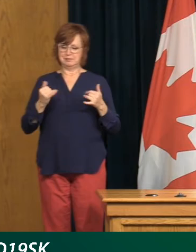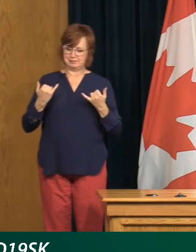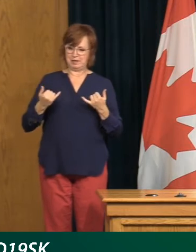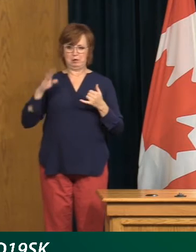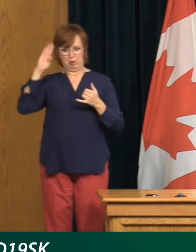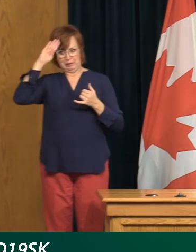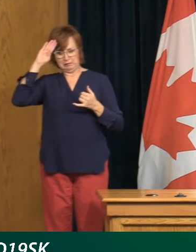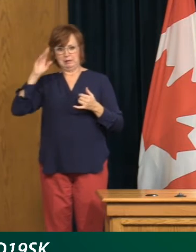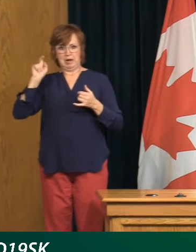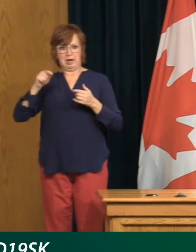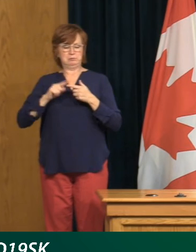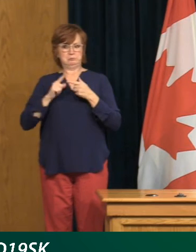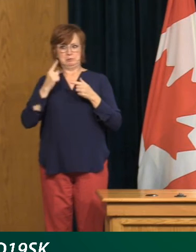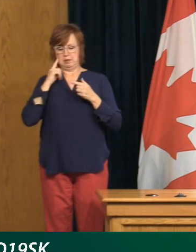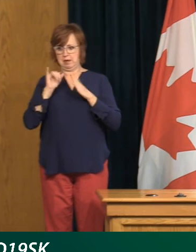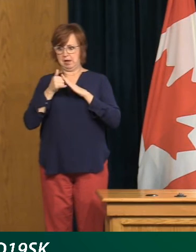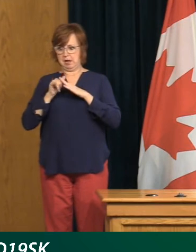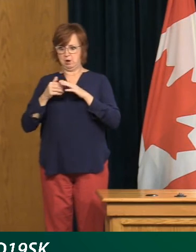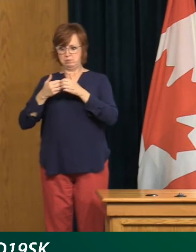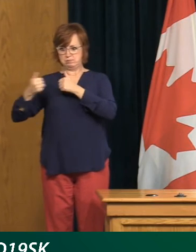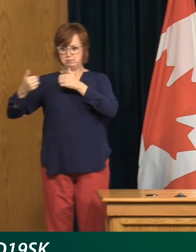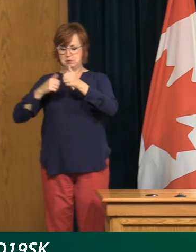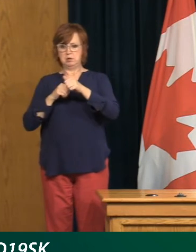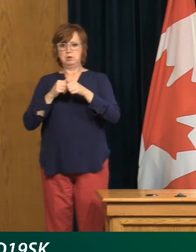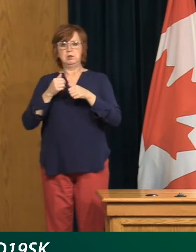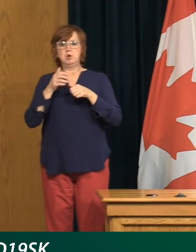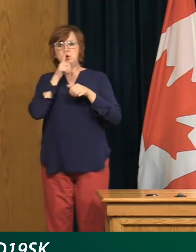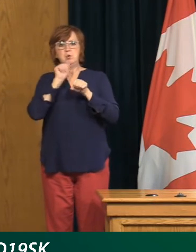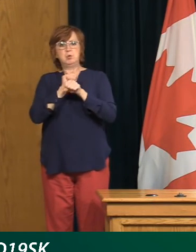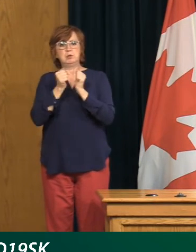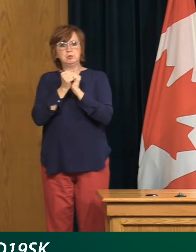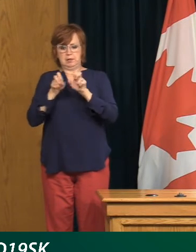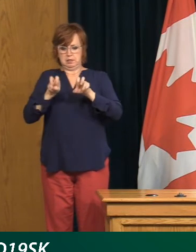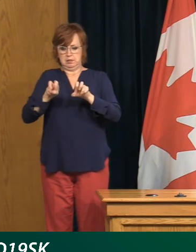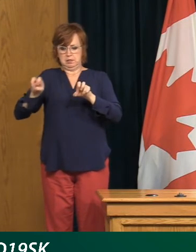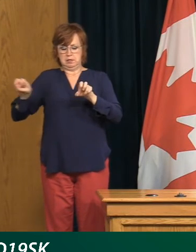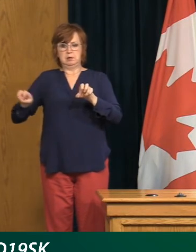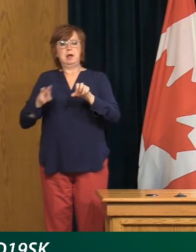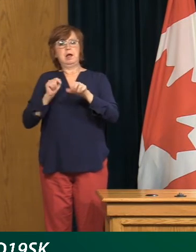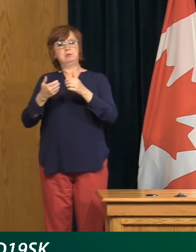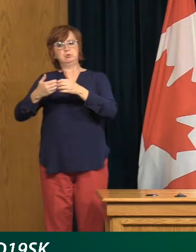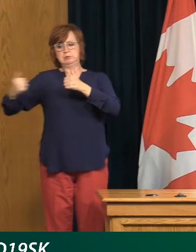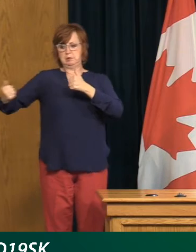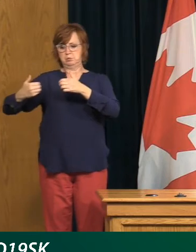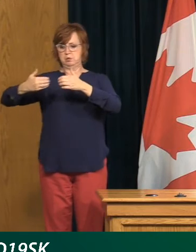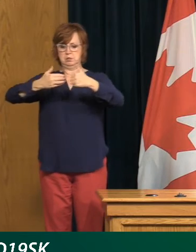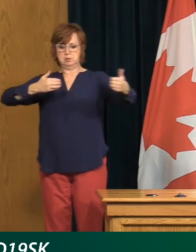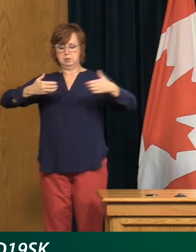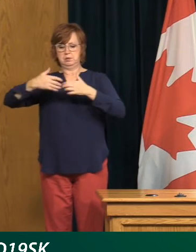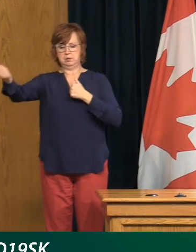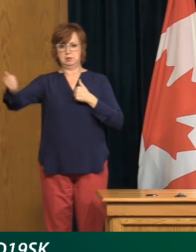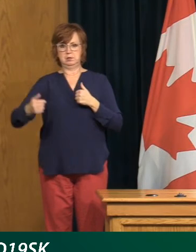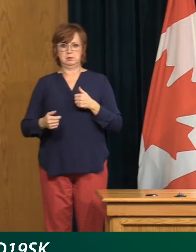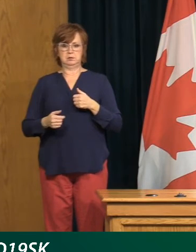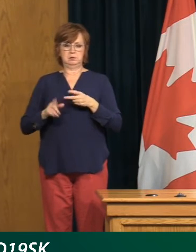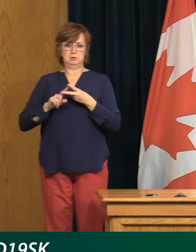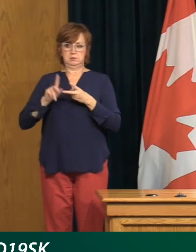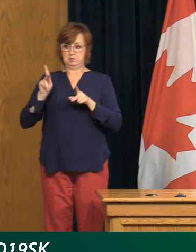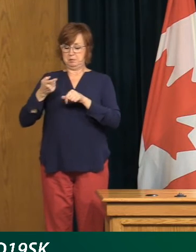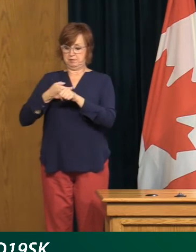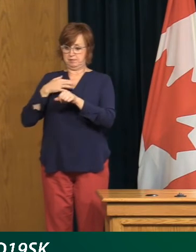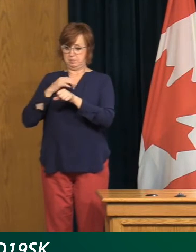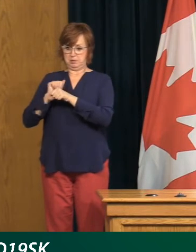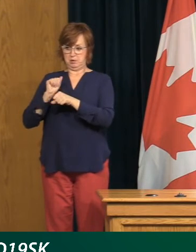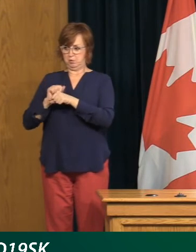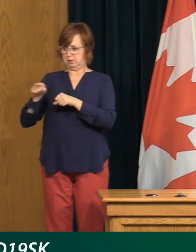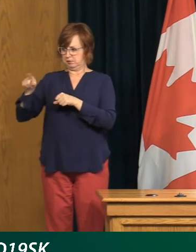procedures, that, okay, how do you maintain that physical distancing at work? How do you make sure that employees at work are not part of your bubble? And if there are